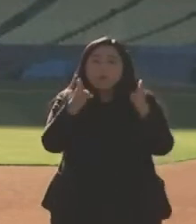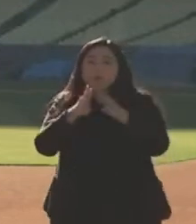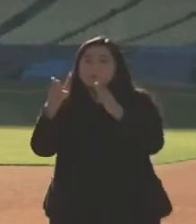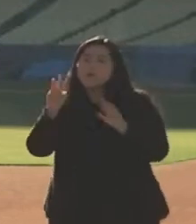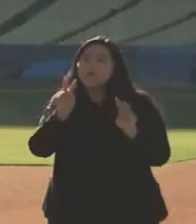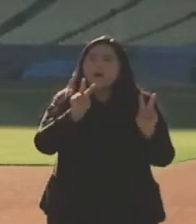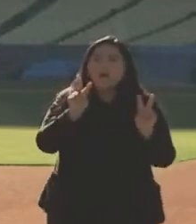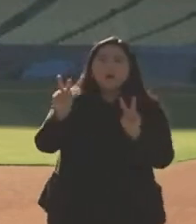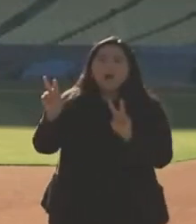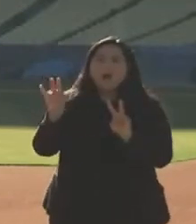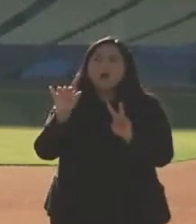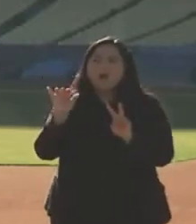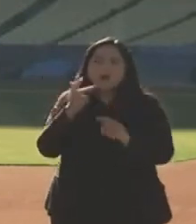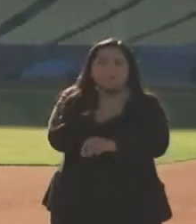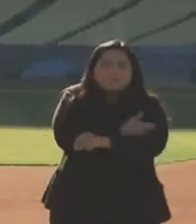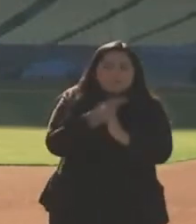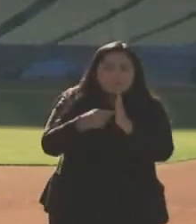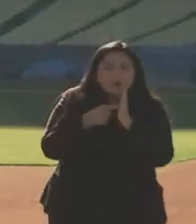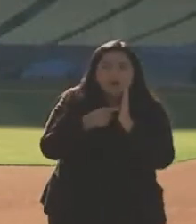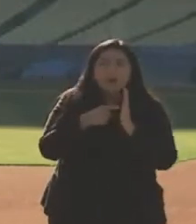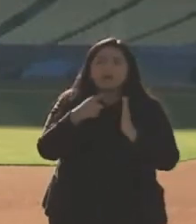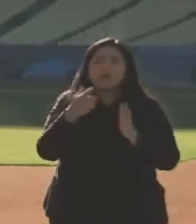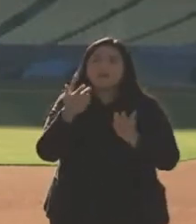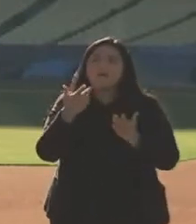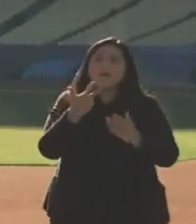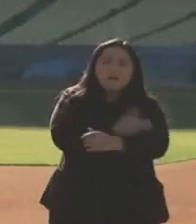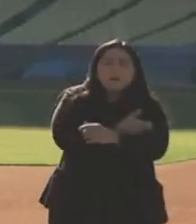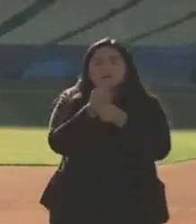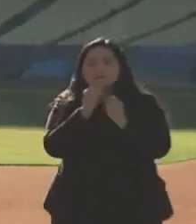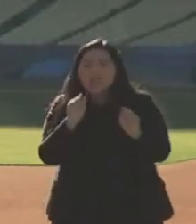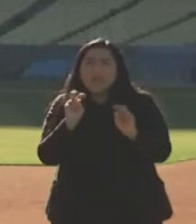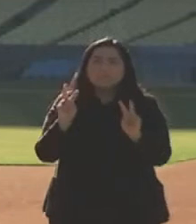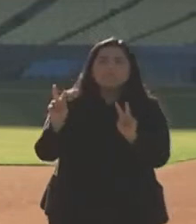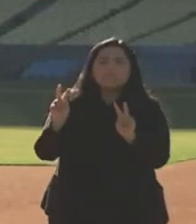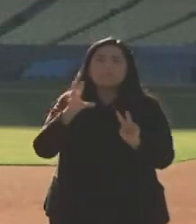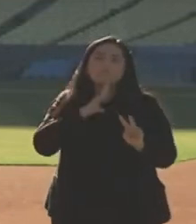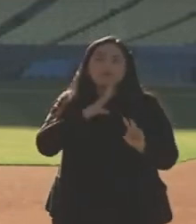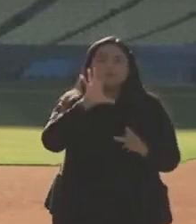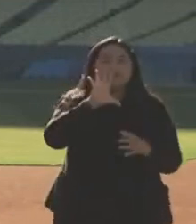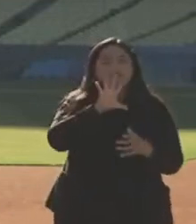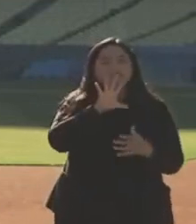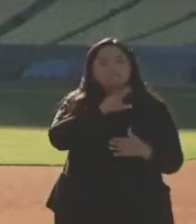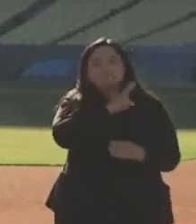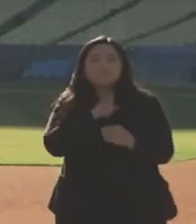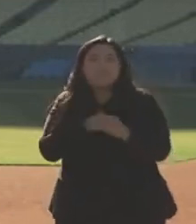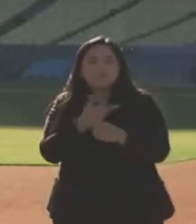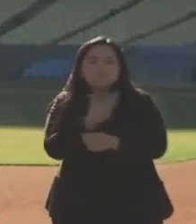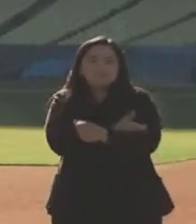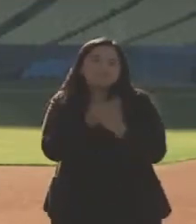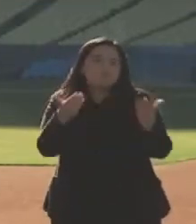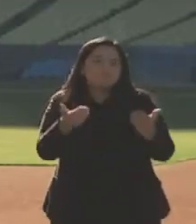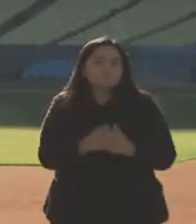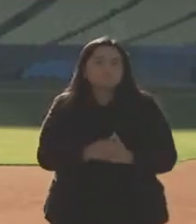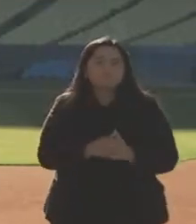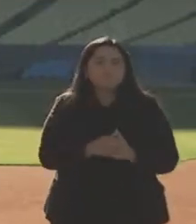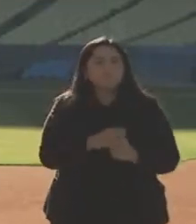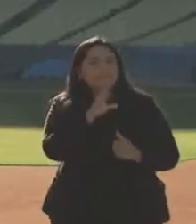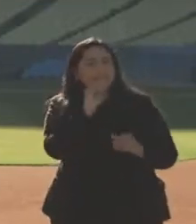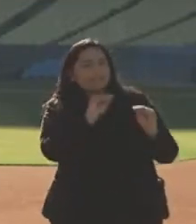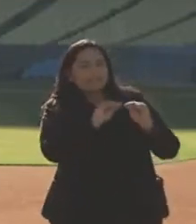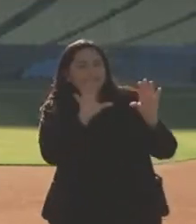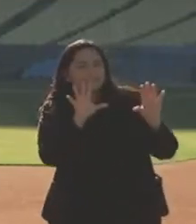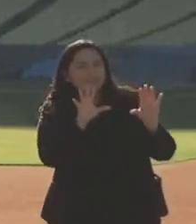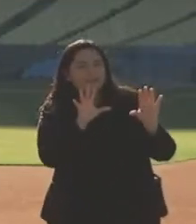safe they are, how effective they are, that if they held back, that they will join that. And just a point of clarification, my understanding is the